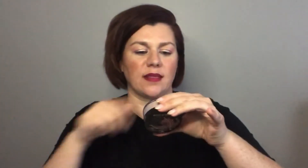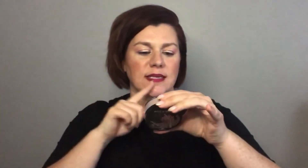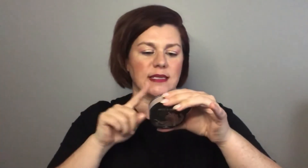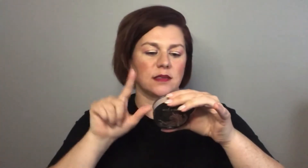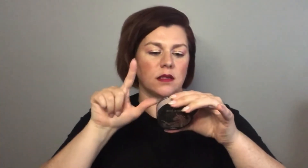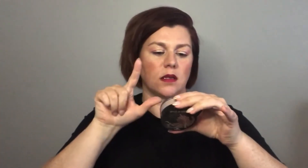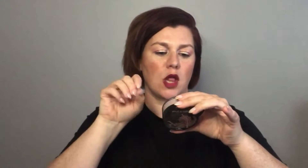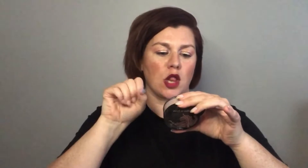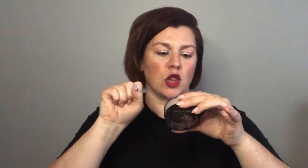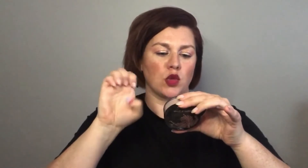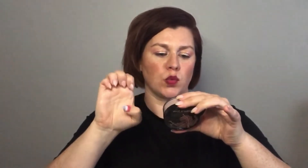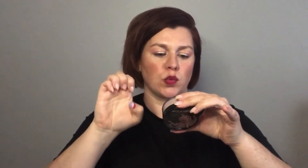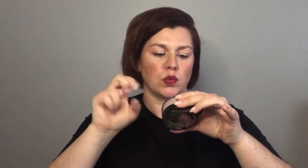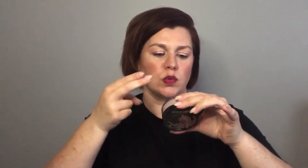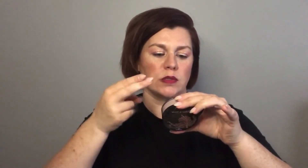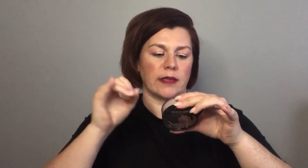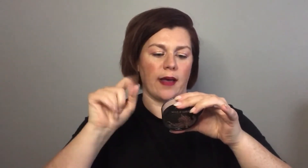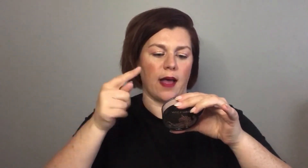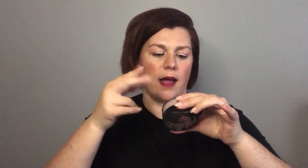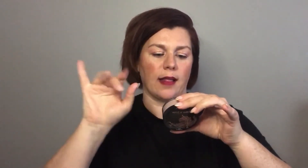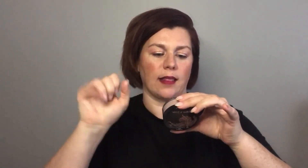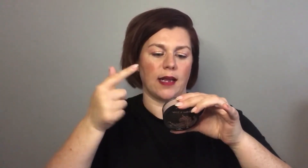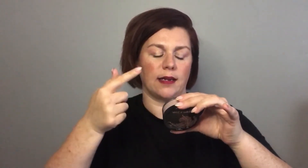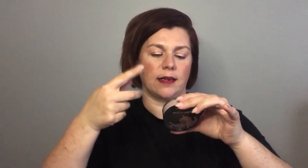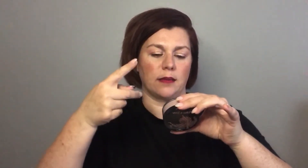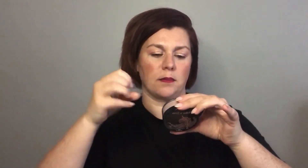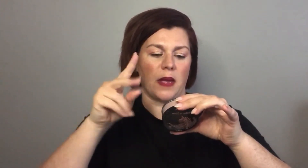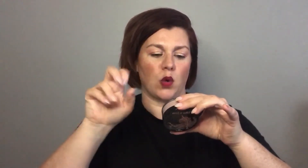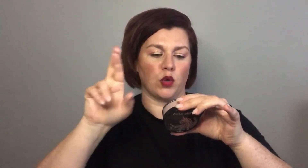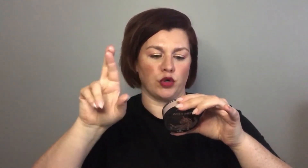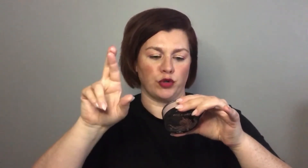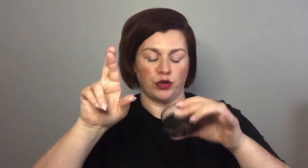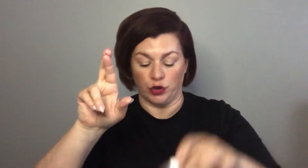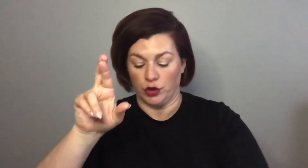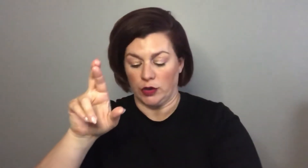so this is the loose highlighting powder